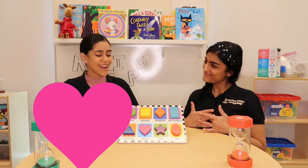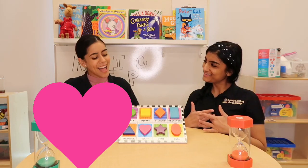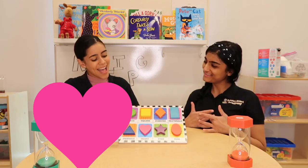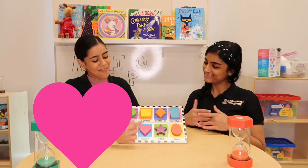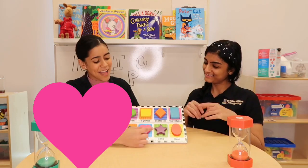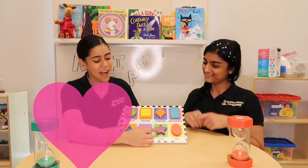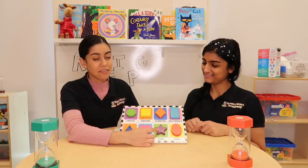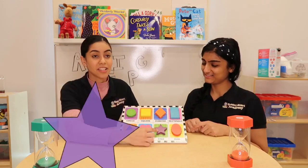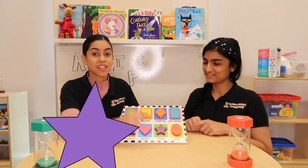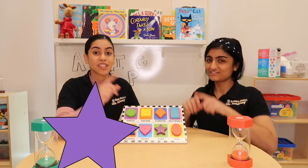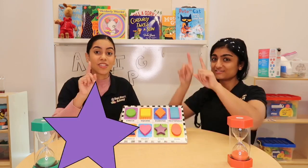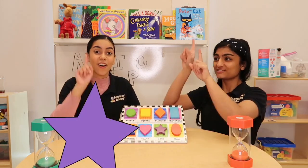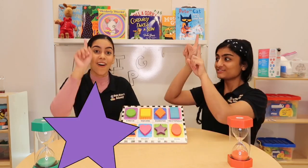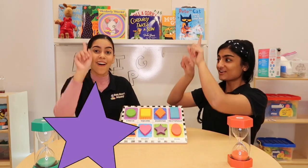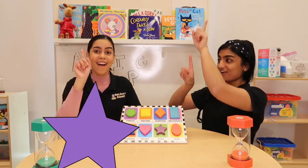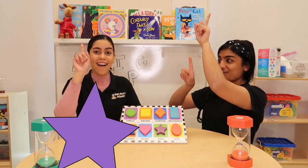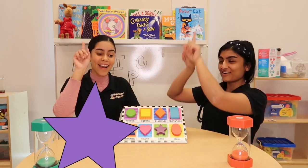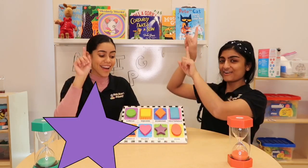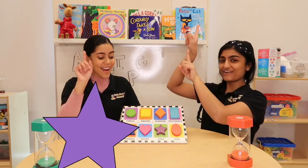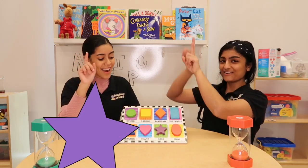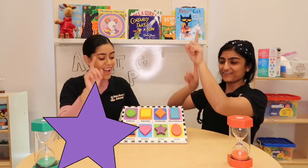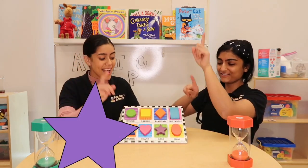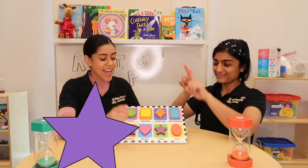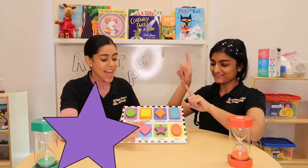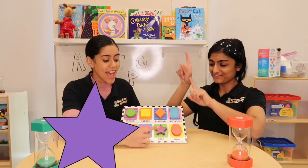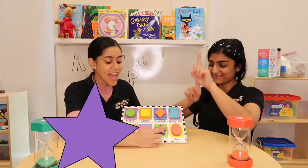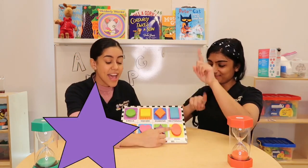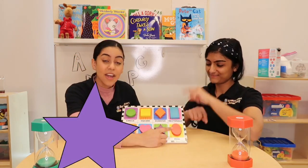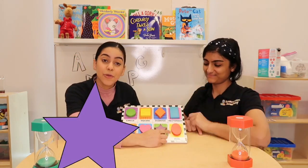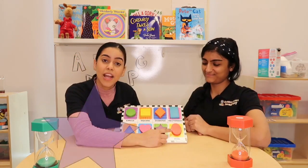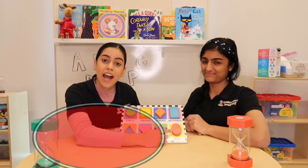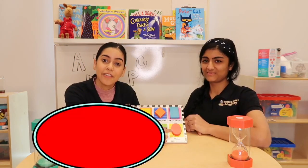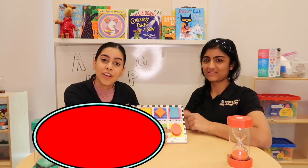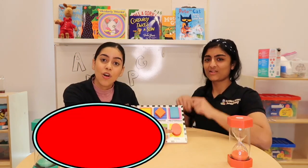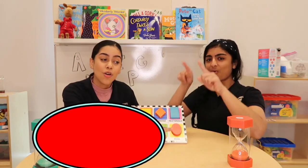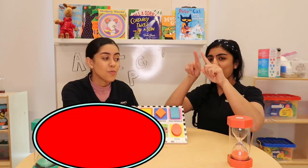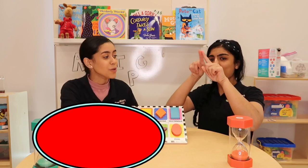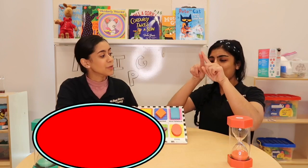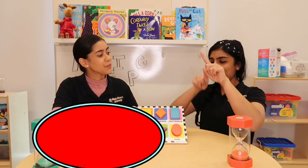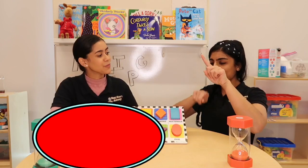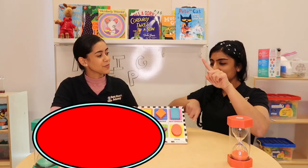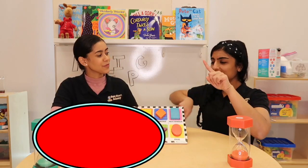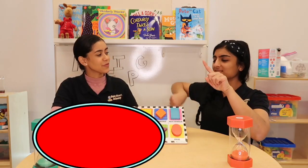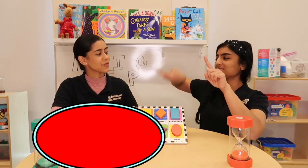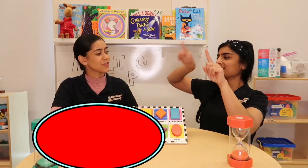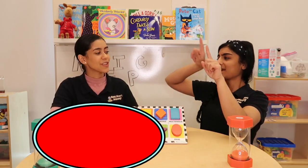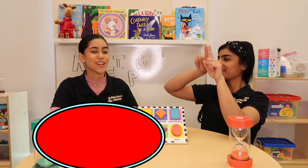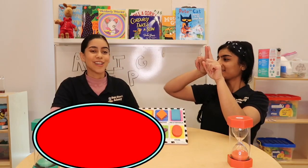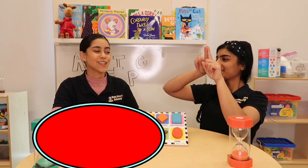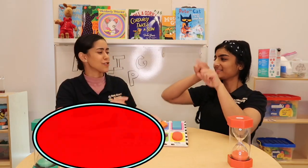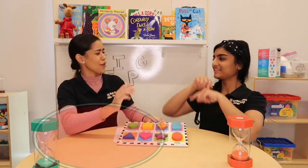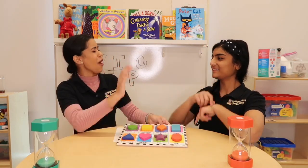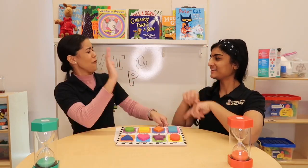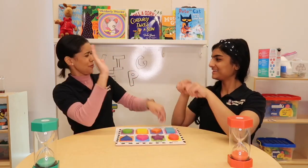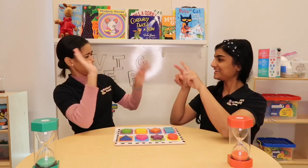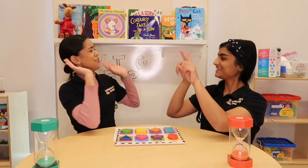We have a star. And we have an oval. Good job. Good